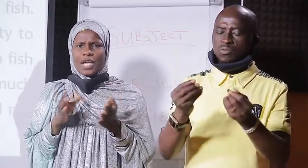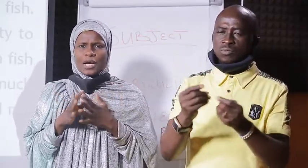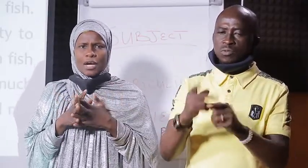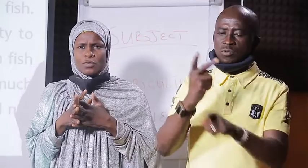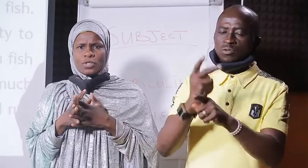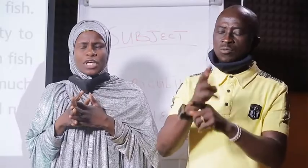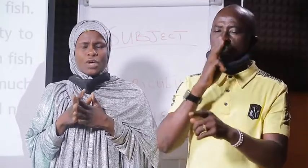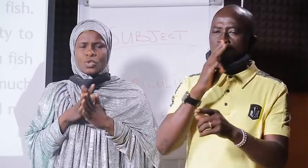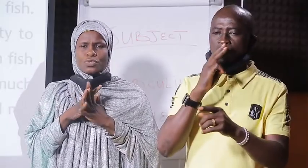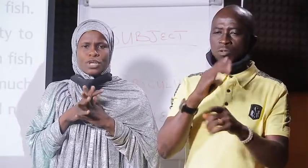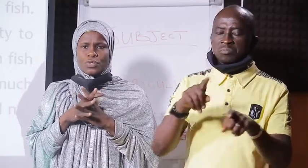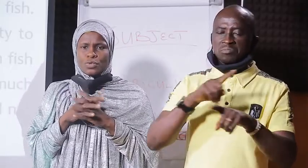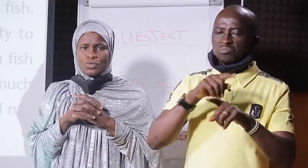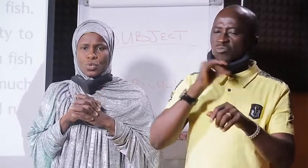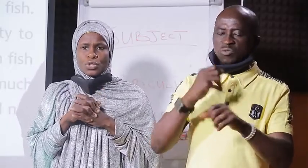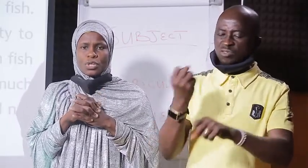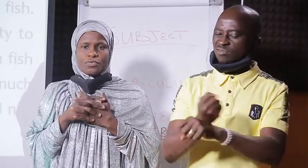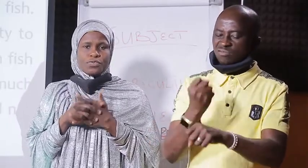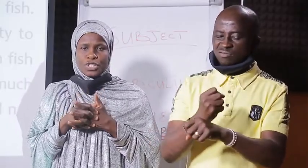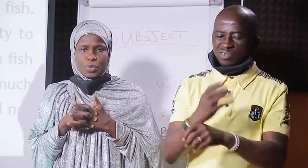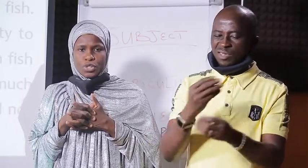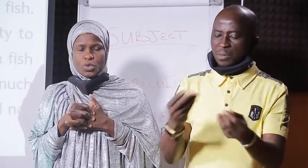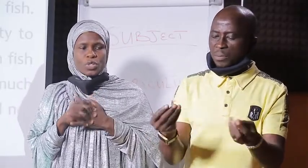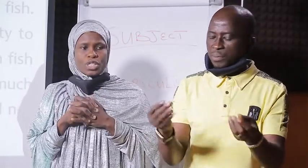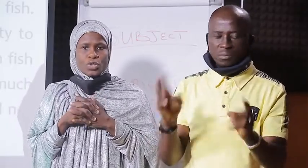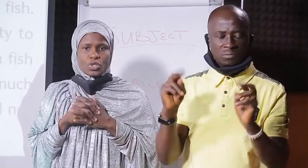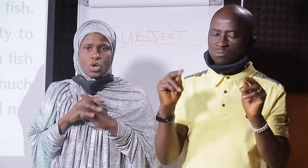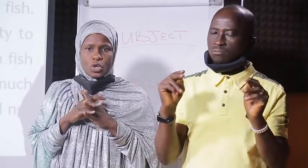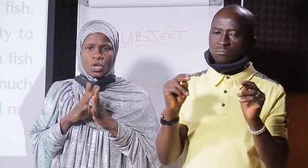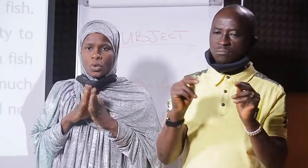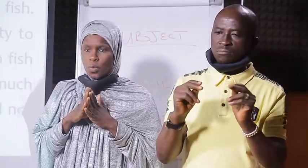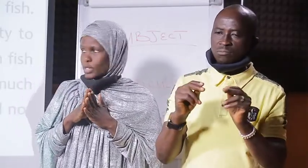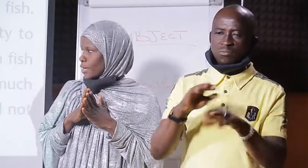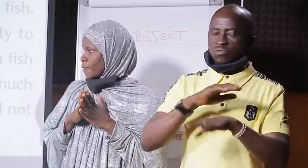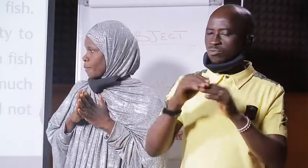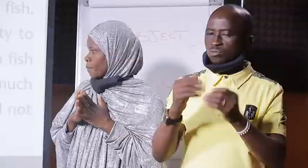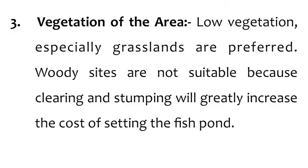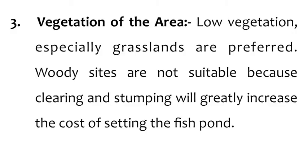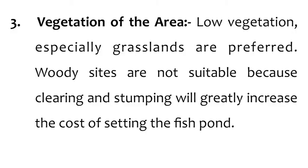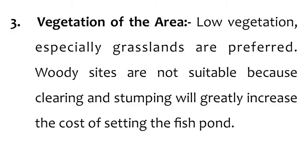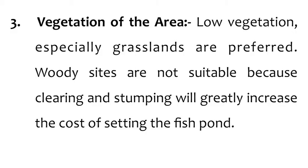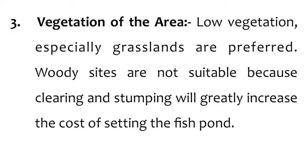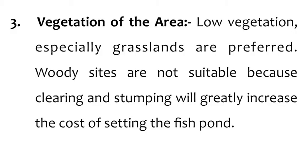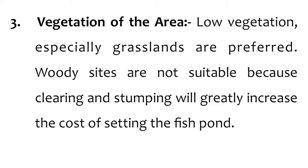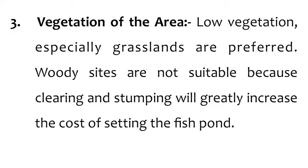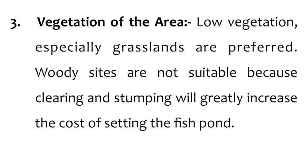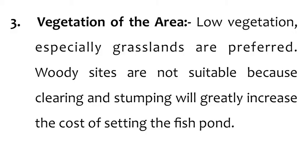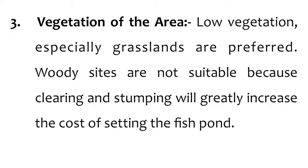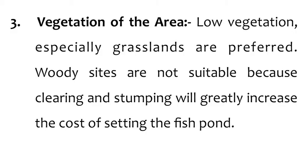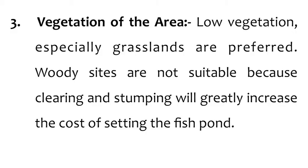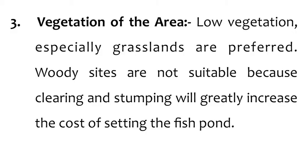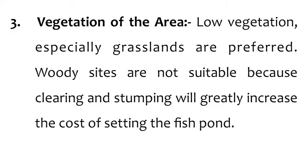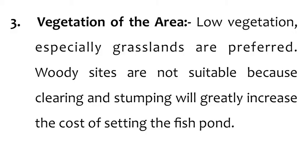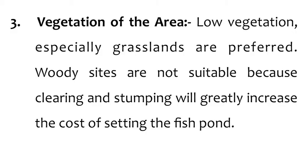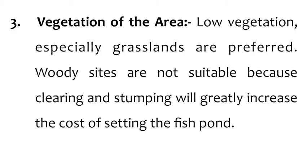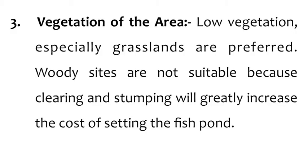like the sand and gravel they are not very good for what for fish pond because they don't hold water number three vegetation